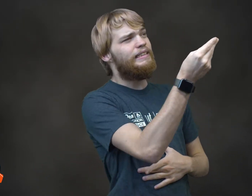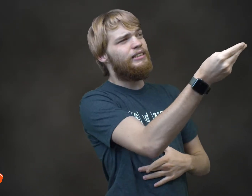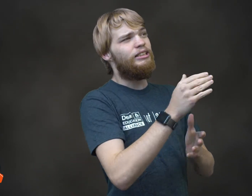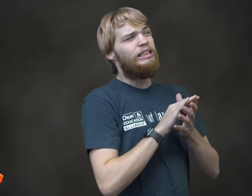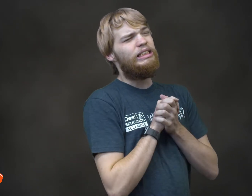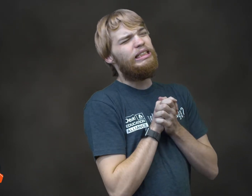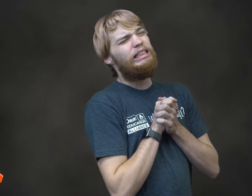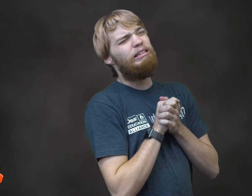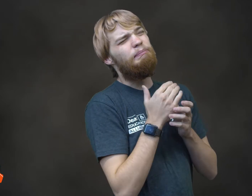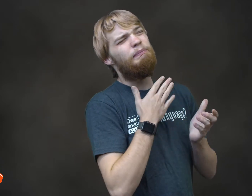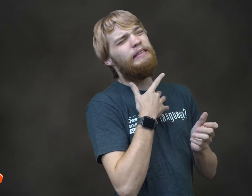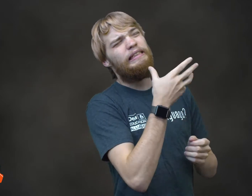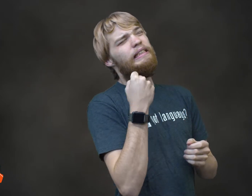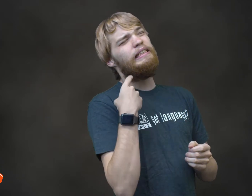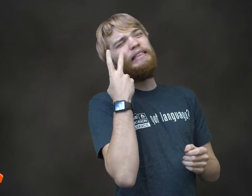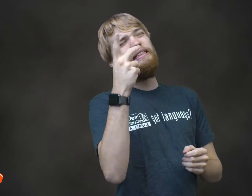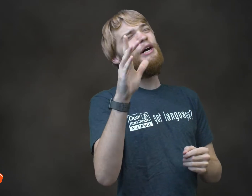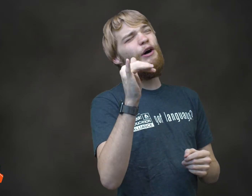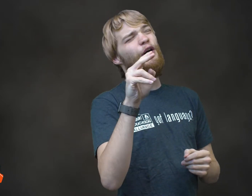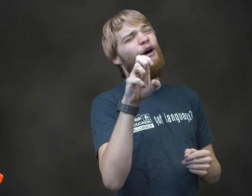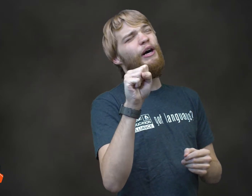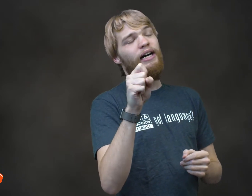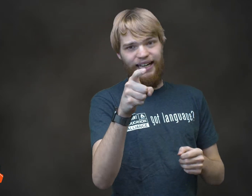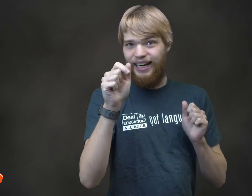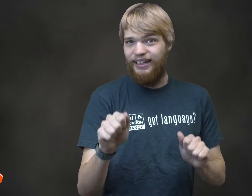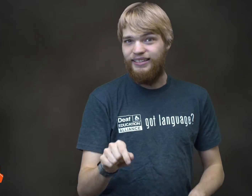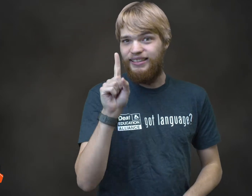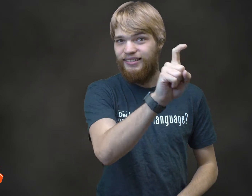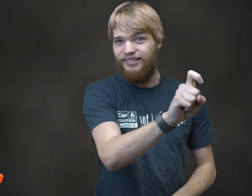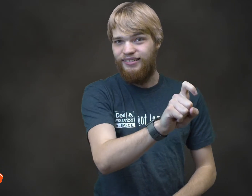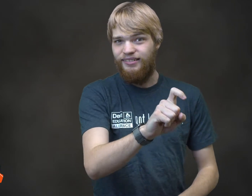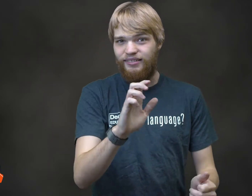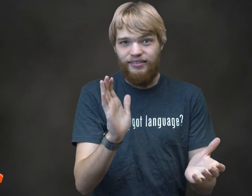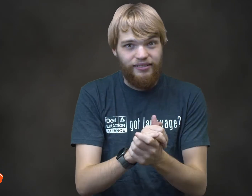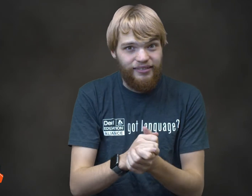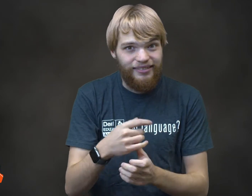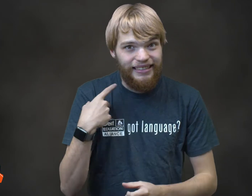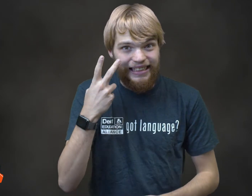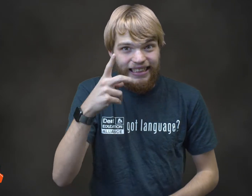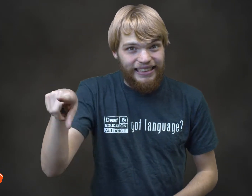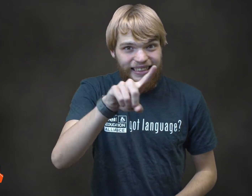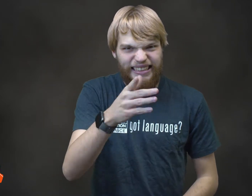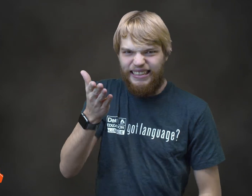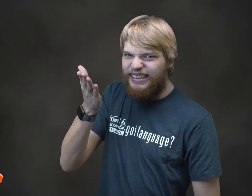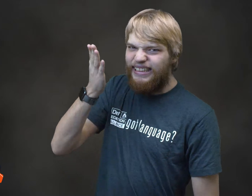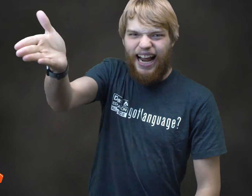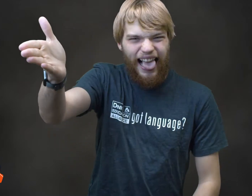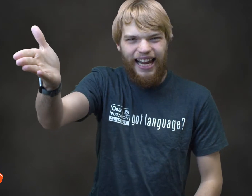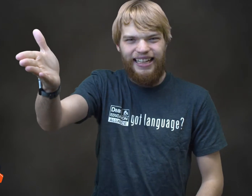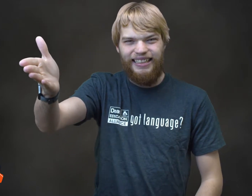and say please can you take me to see CJ Jones ask them and I'll see you there